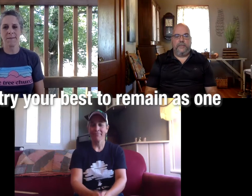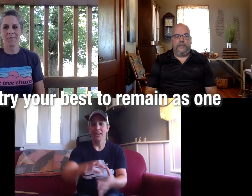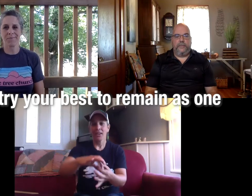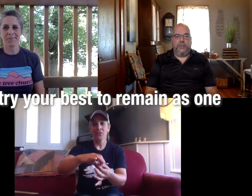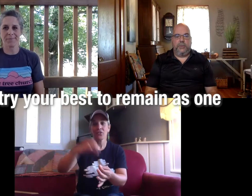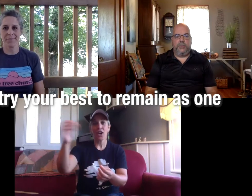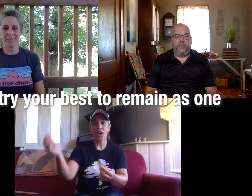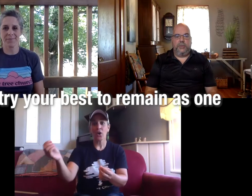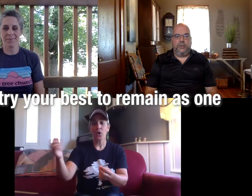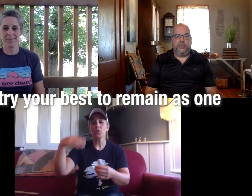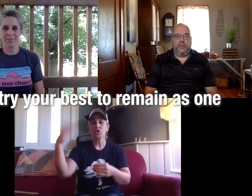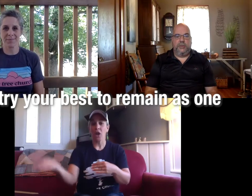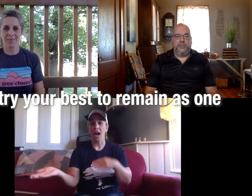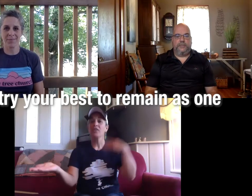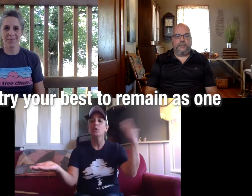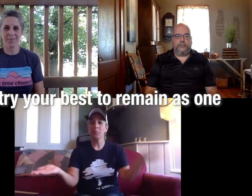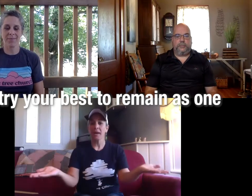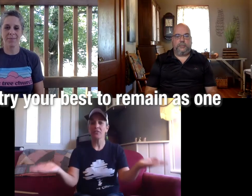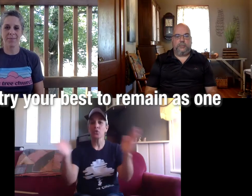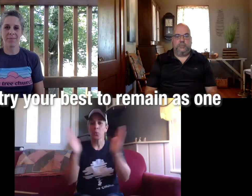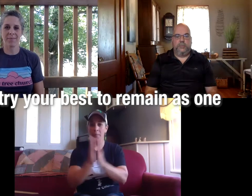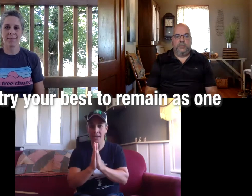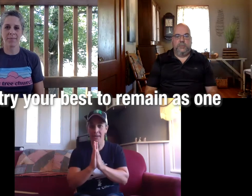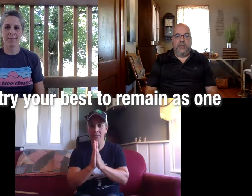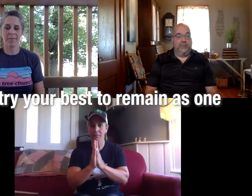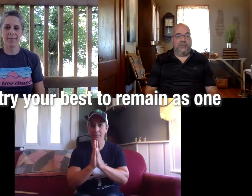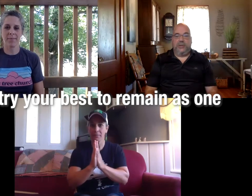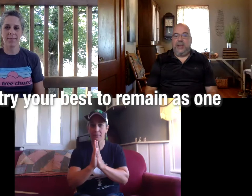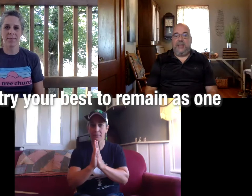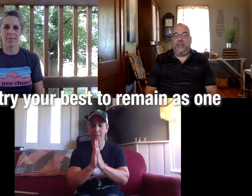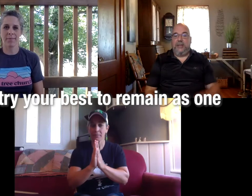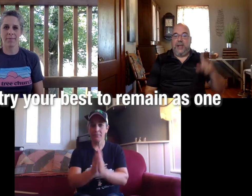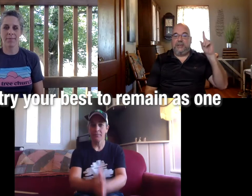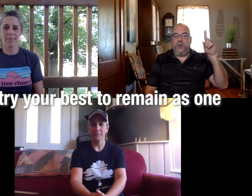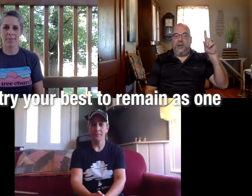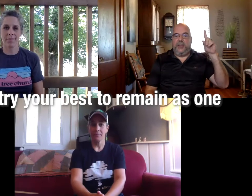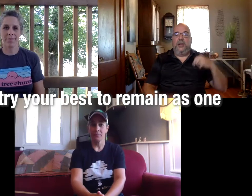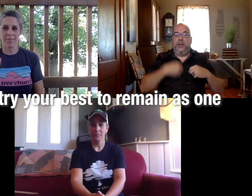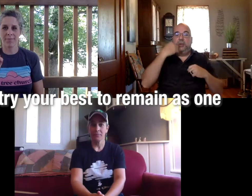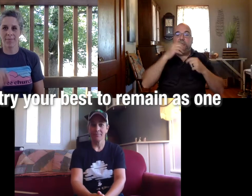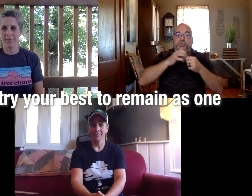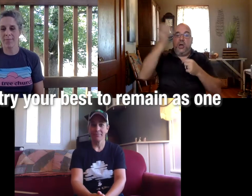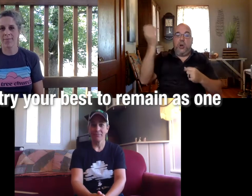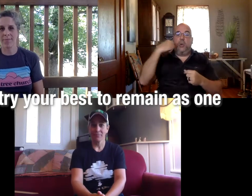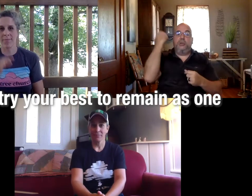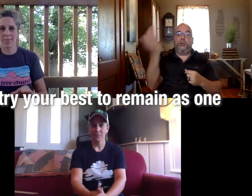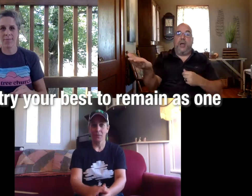so try your best to remain so